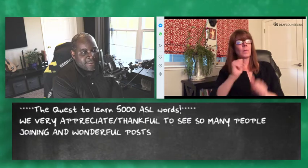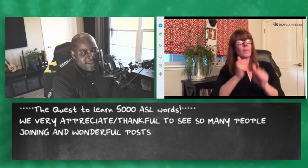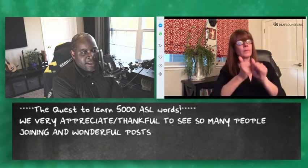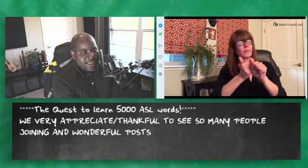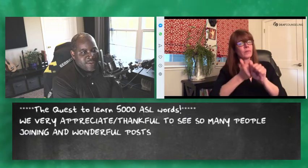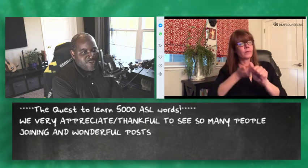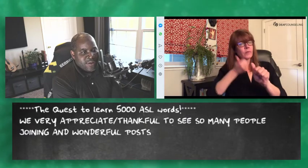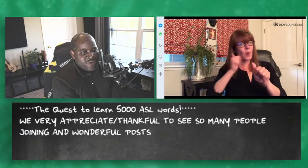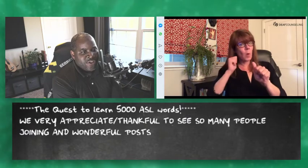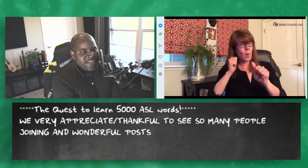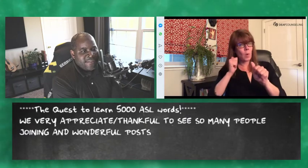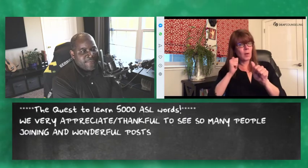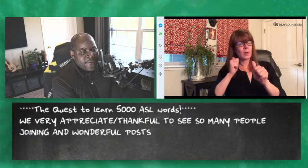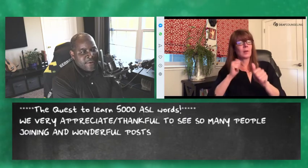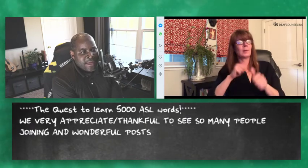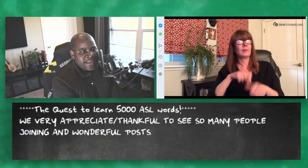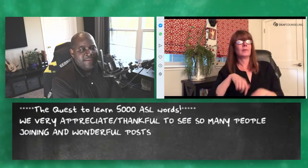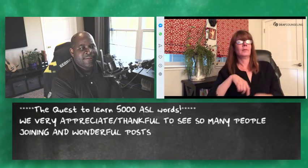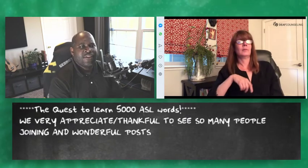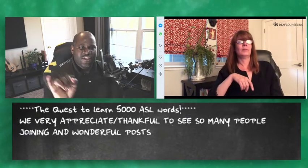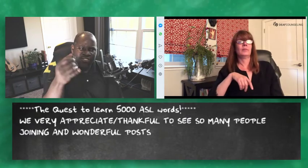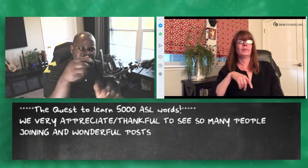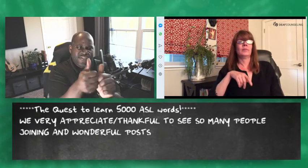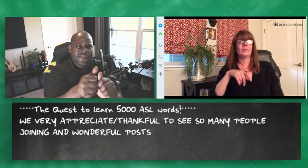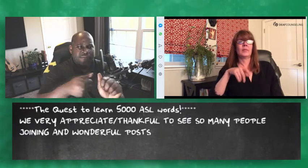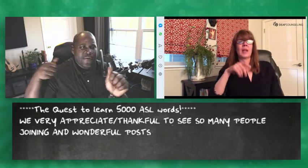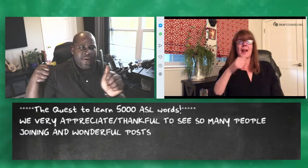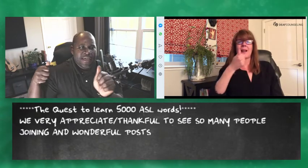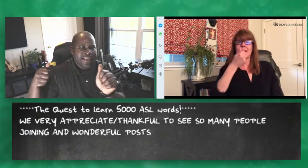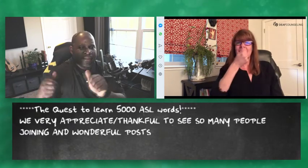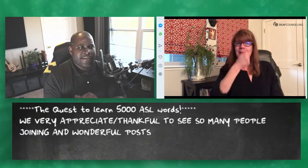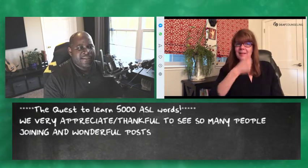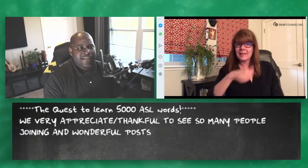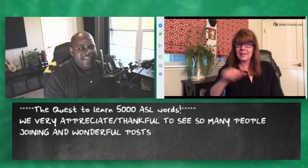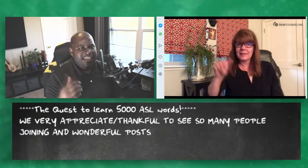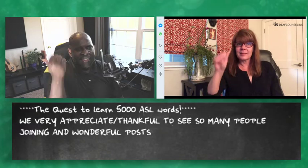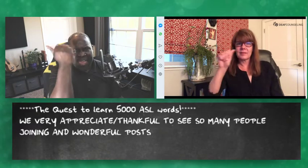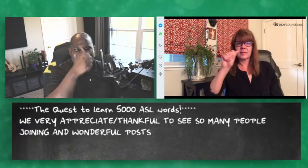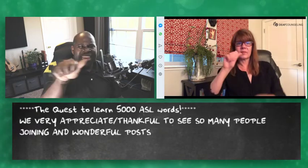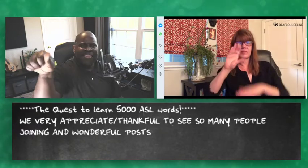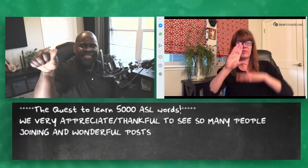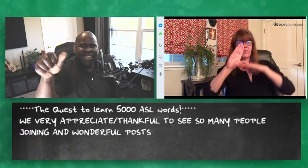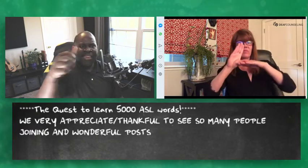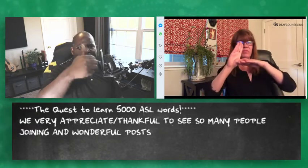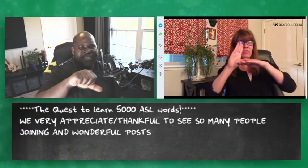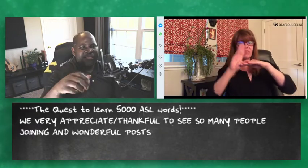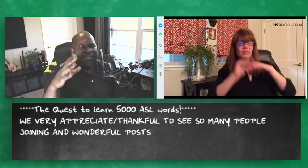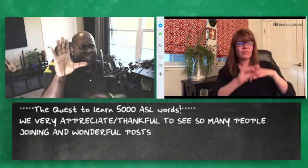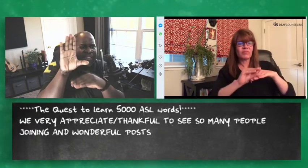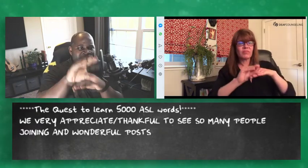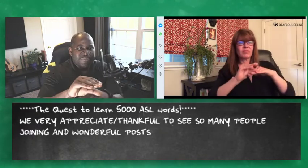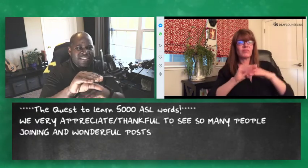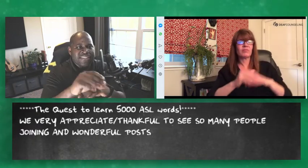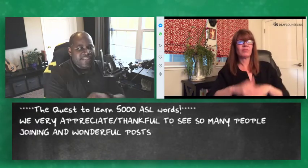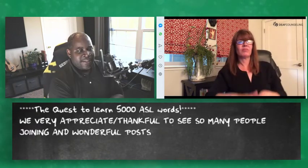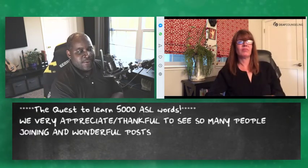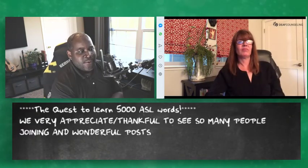and just avoid just avoid anything belittling ooh